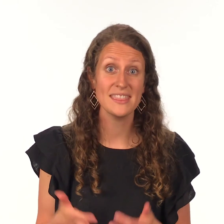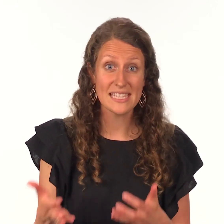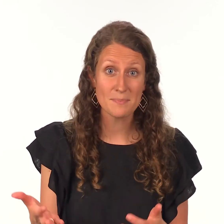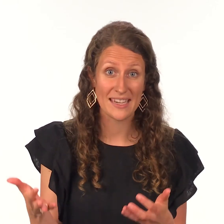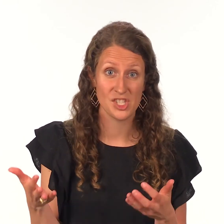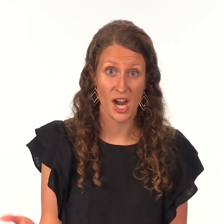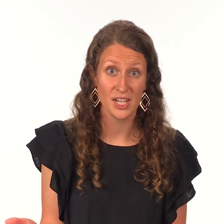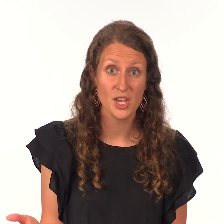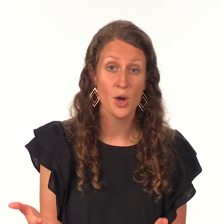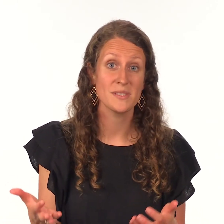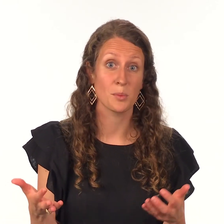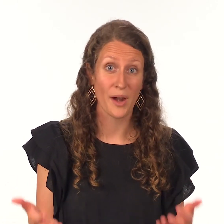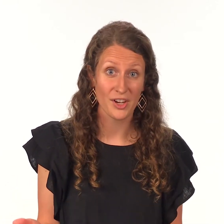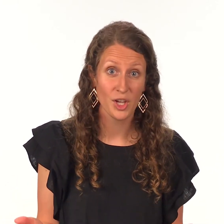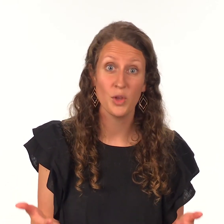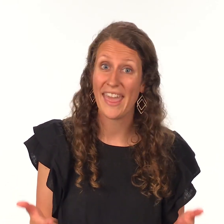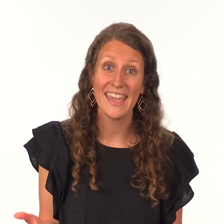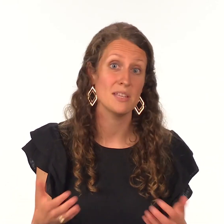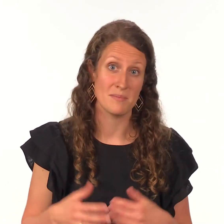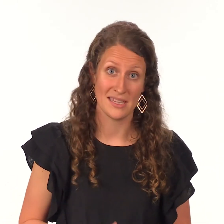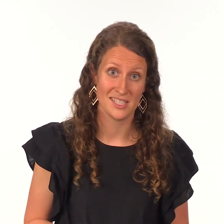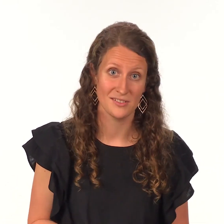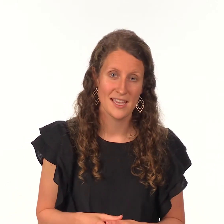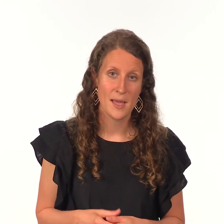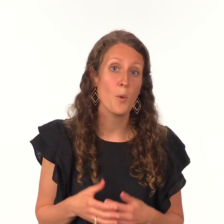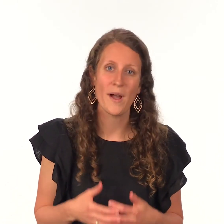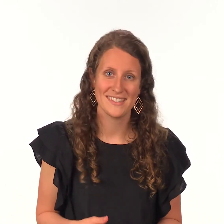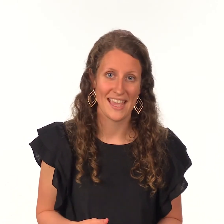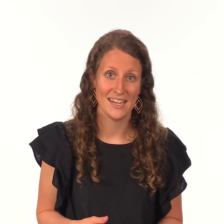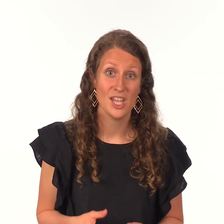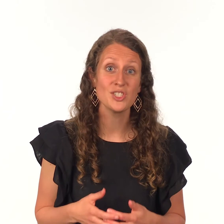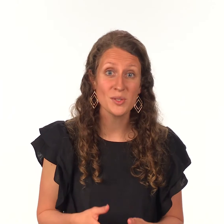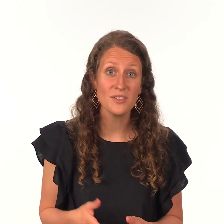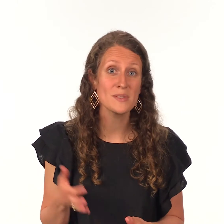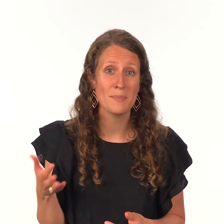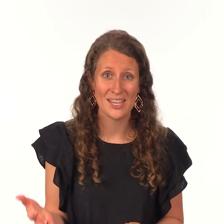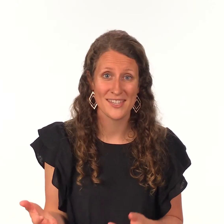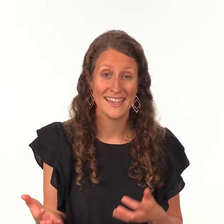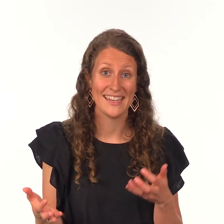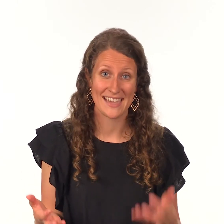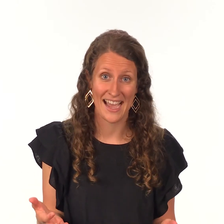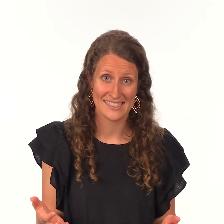this man in charge was their brother who they had been mean to but once again joseph was patient and kind